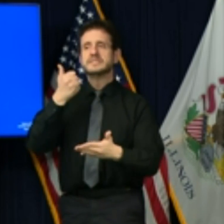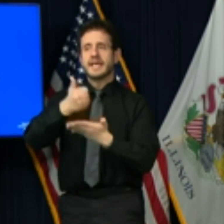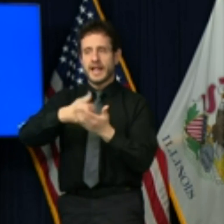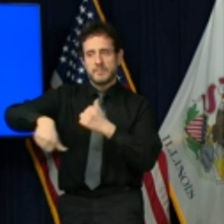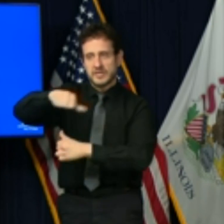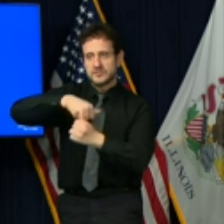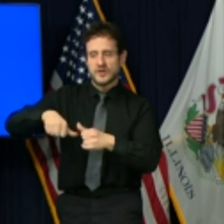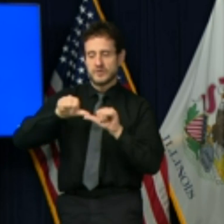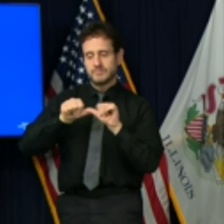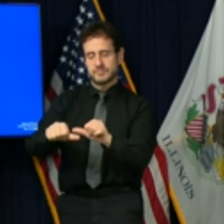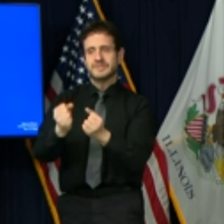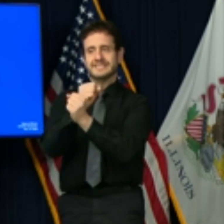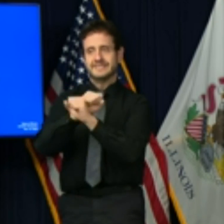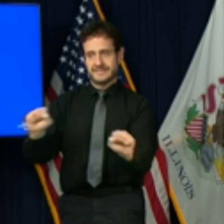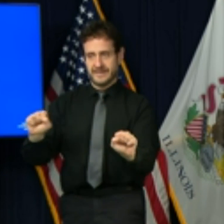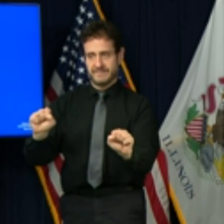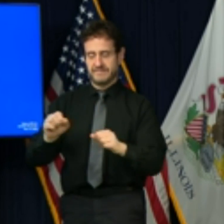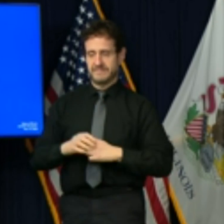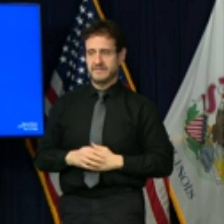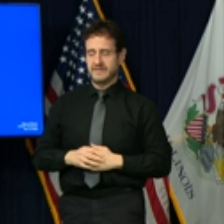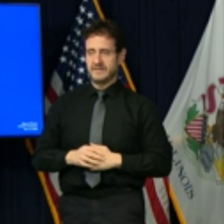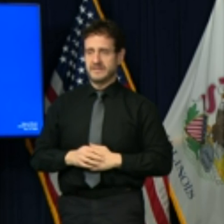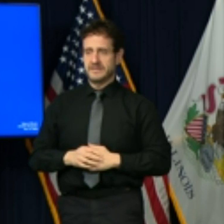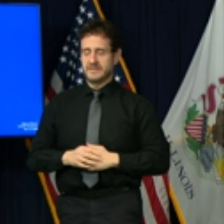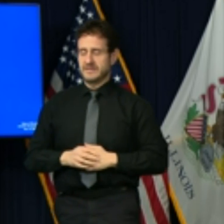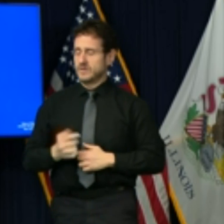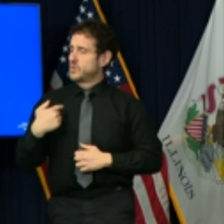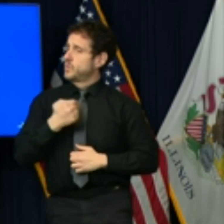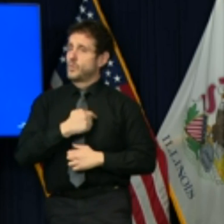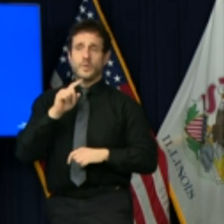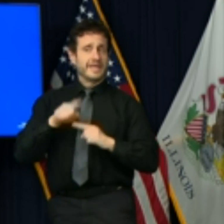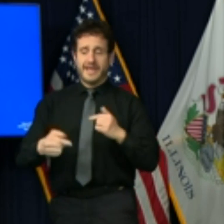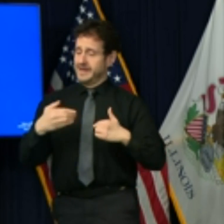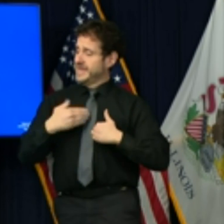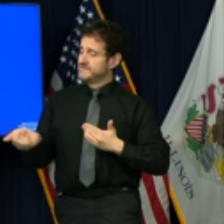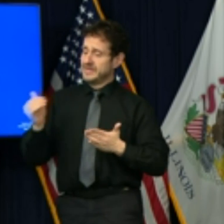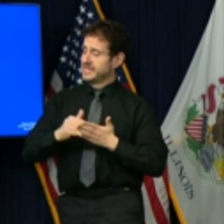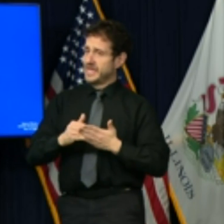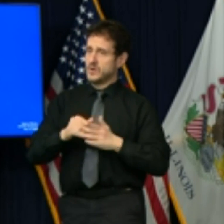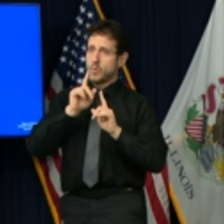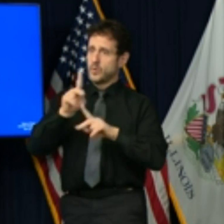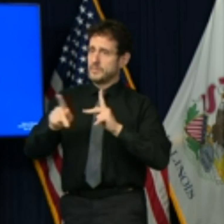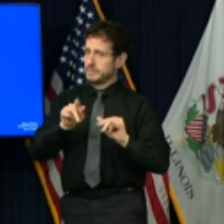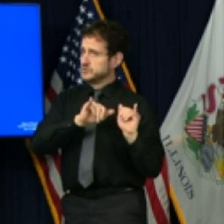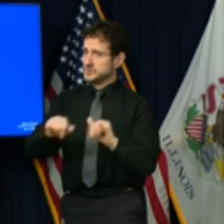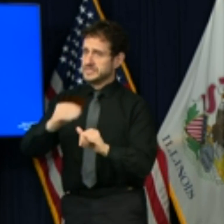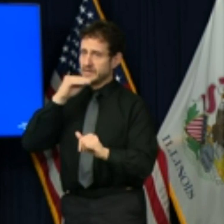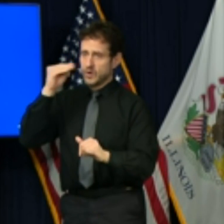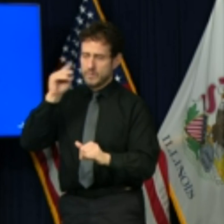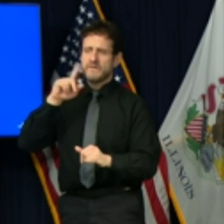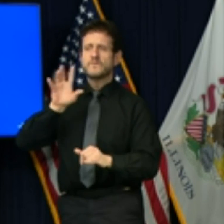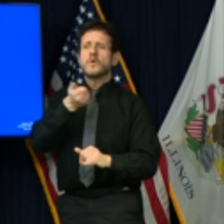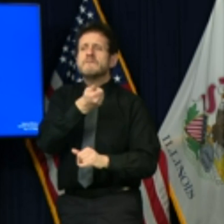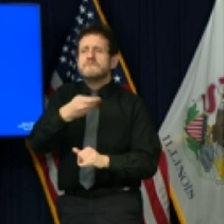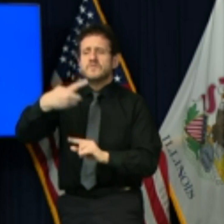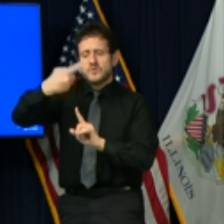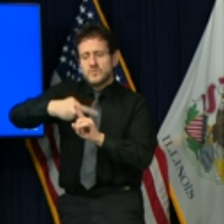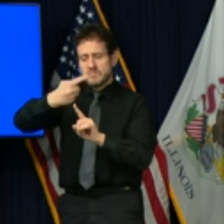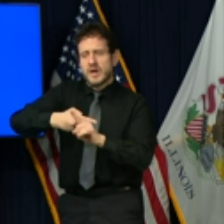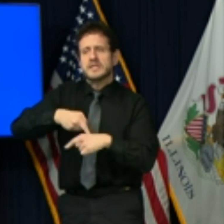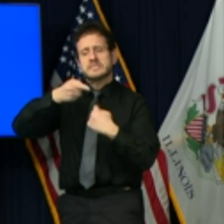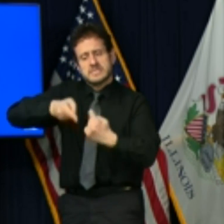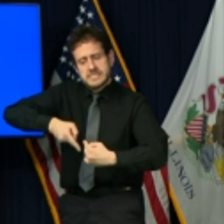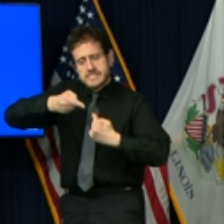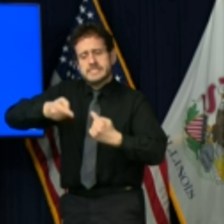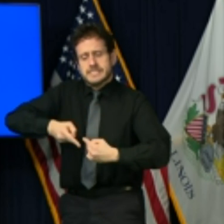painful as it is, we must hold the line, avoid another stay-at-home order, battle through these next few months, give our hospitals